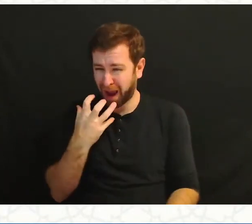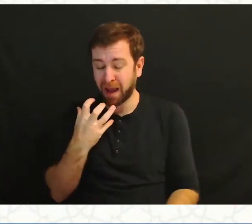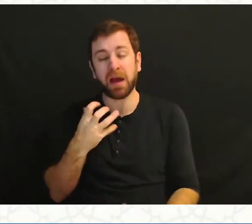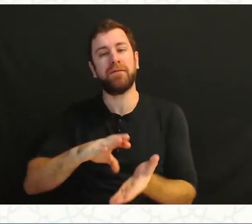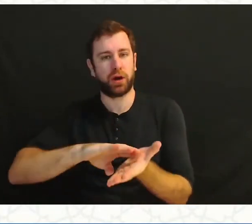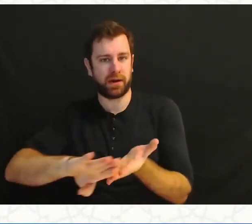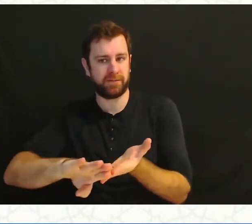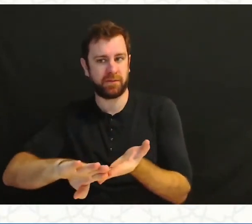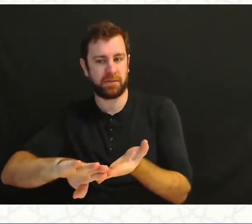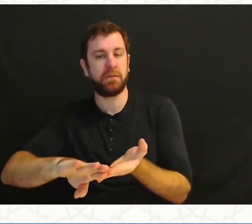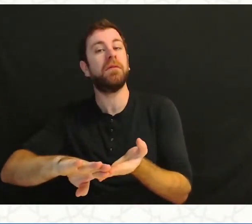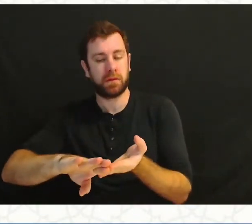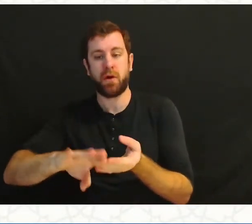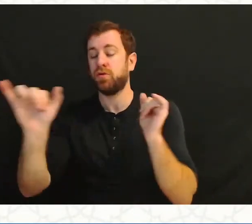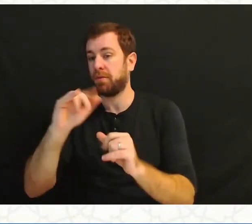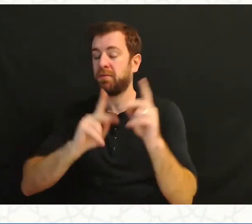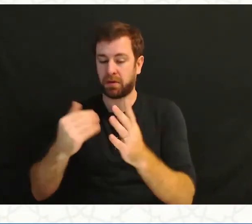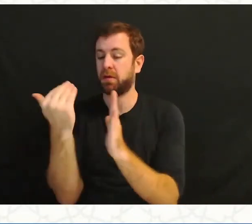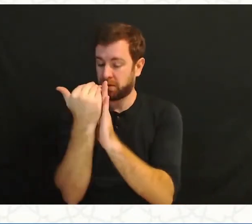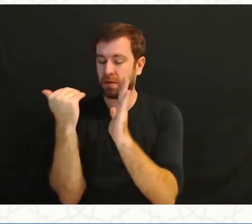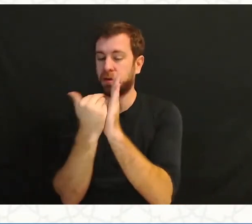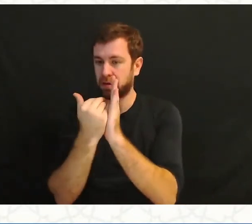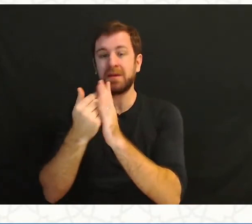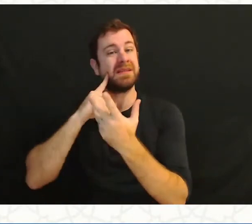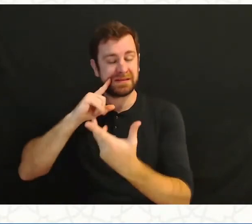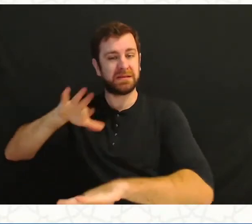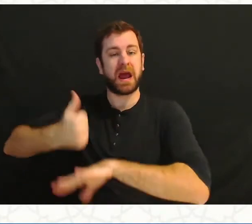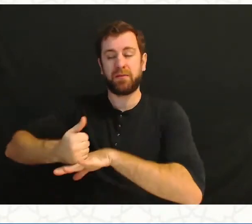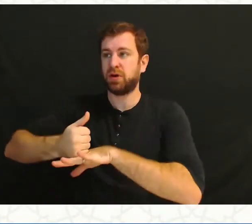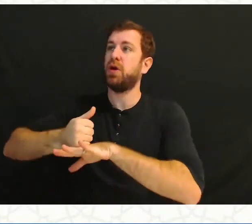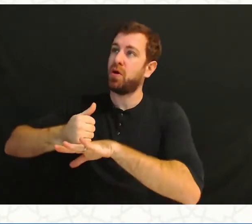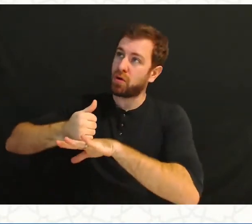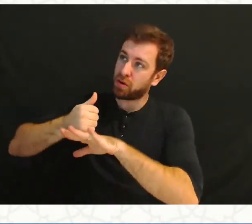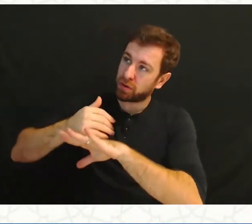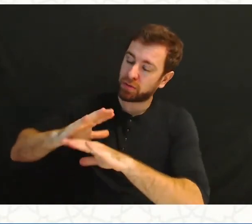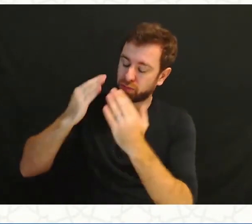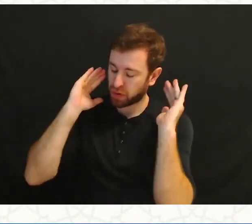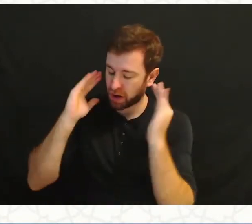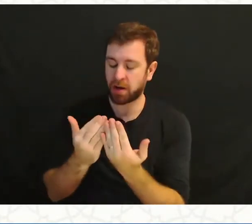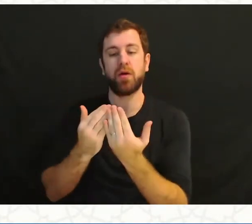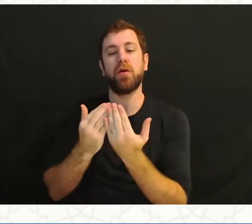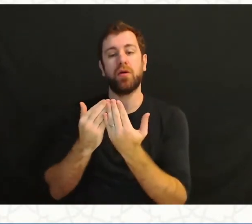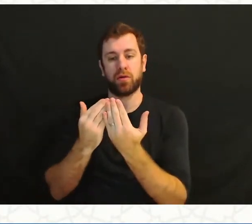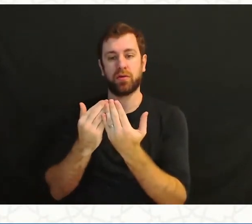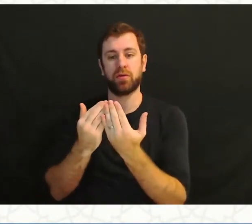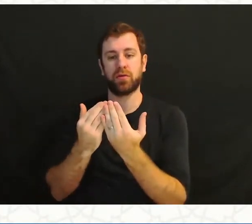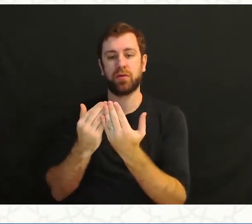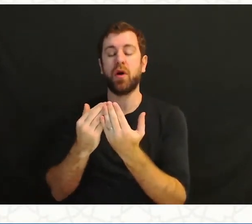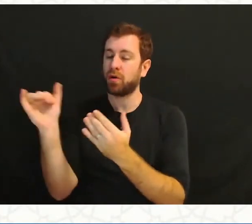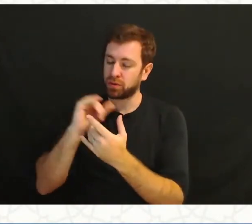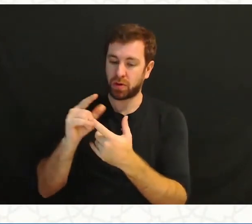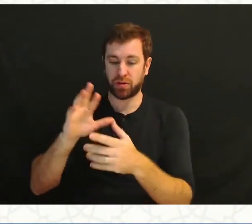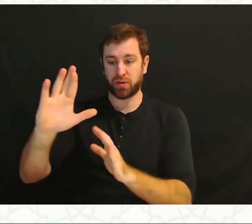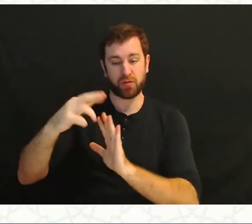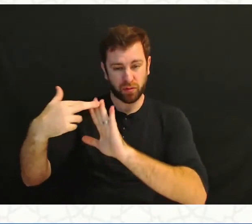And those who respond to their Lord and establish prayer. And their rule is to take counsel among